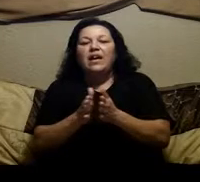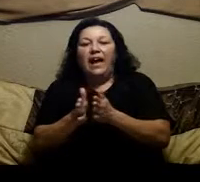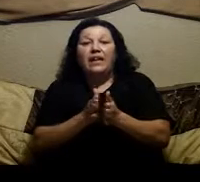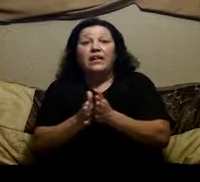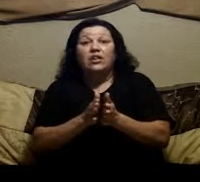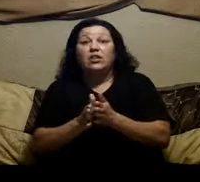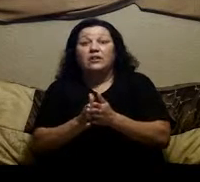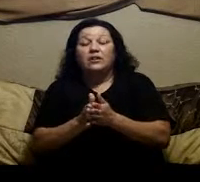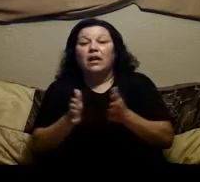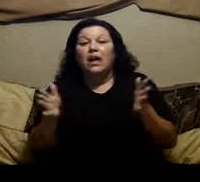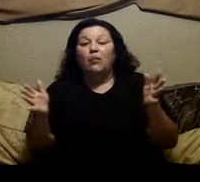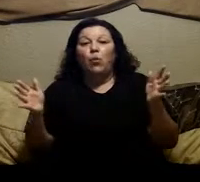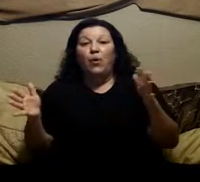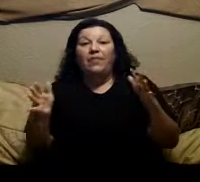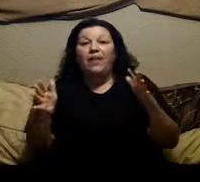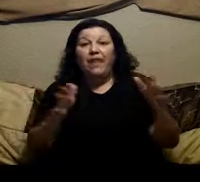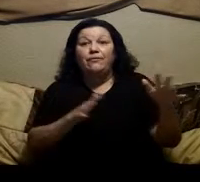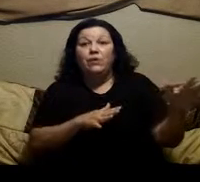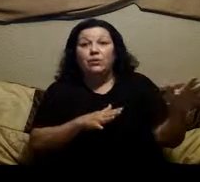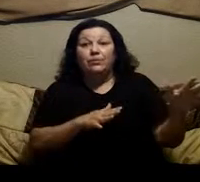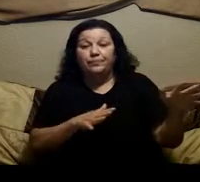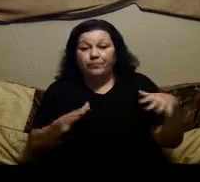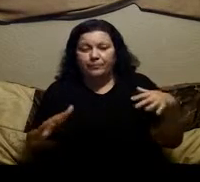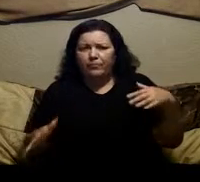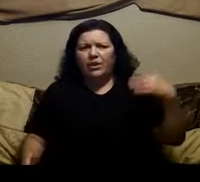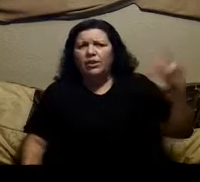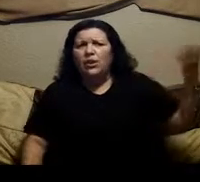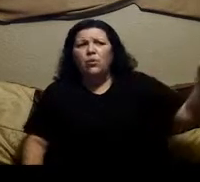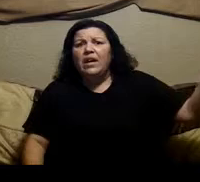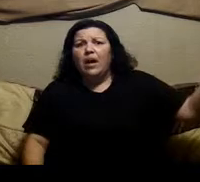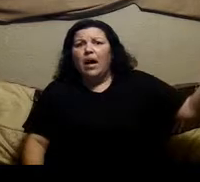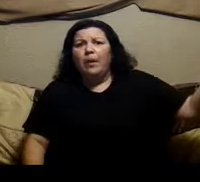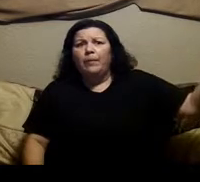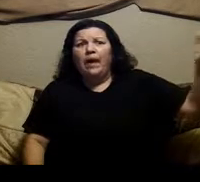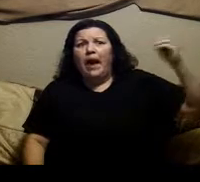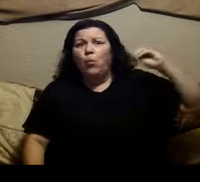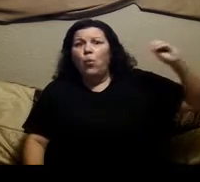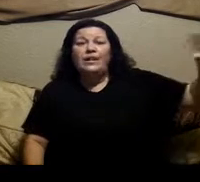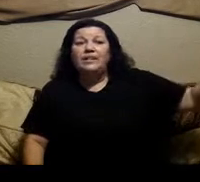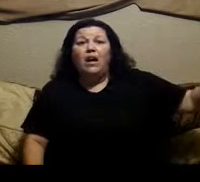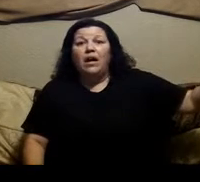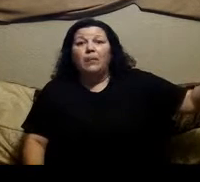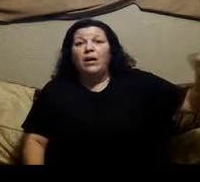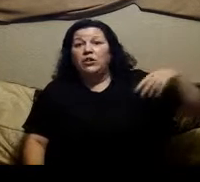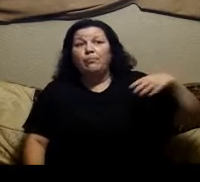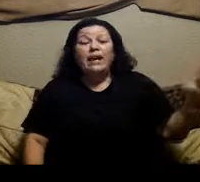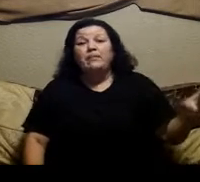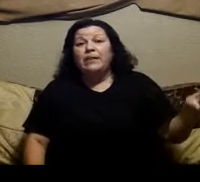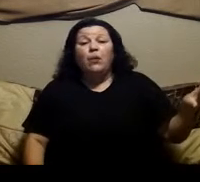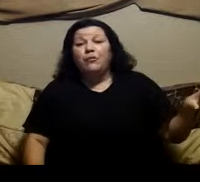a connection um with that food you know um at one time you might have been out